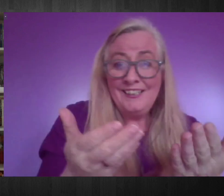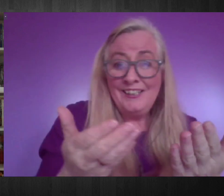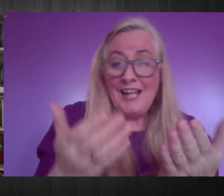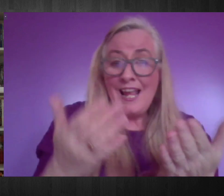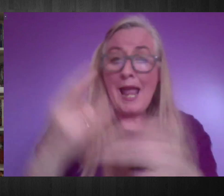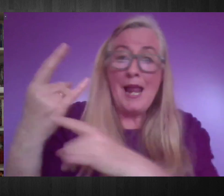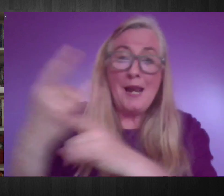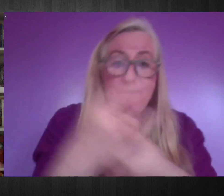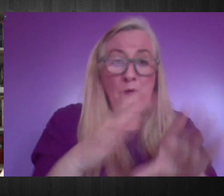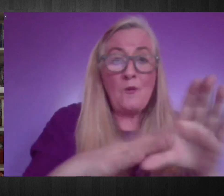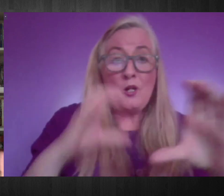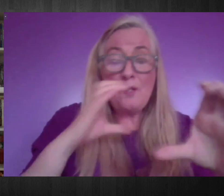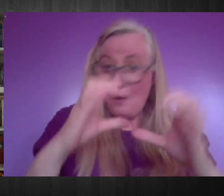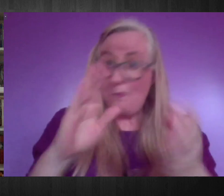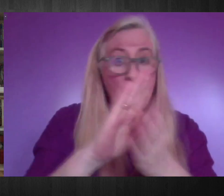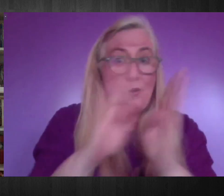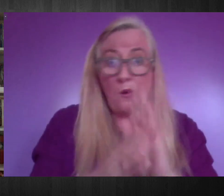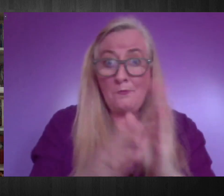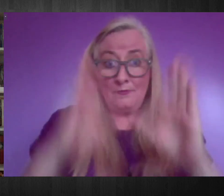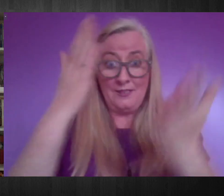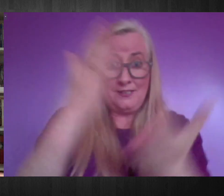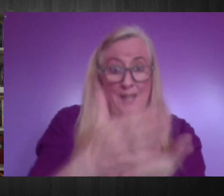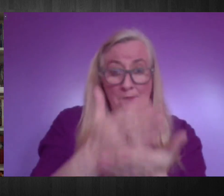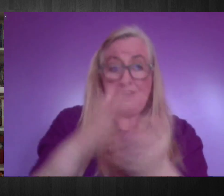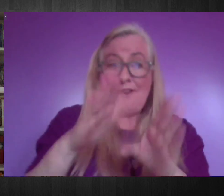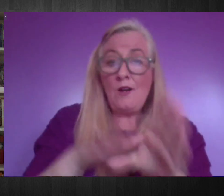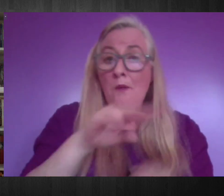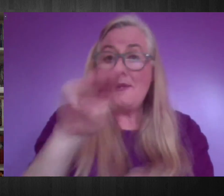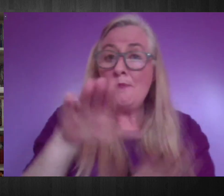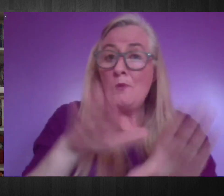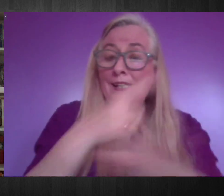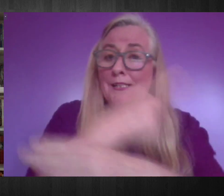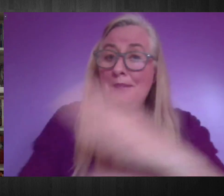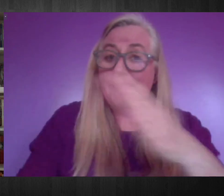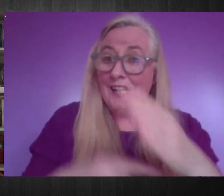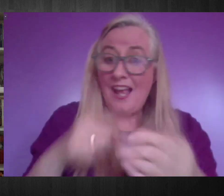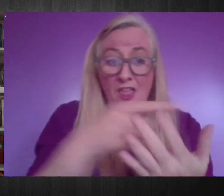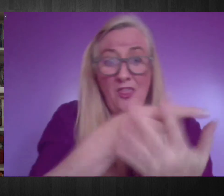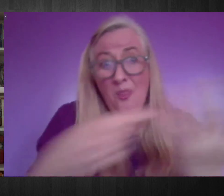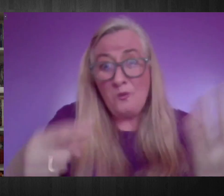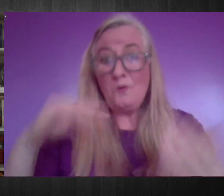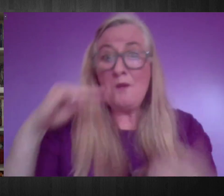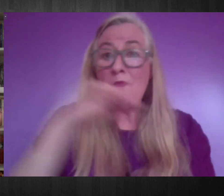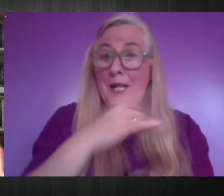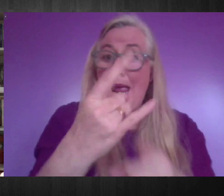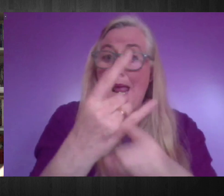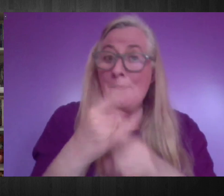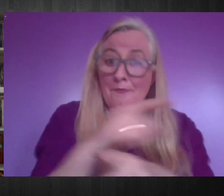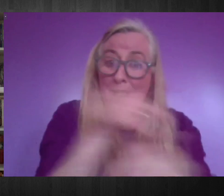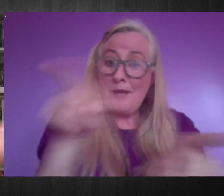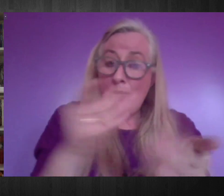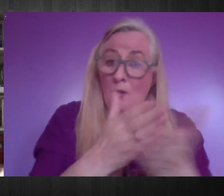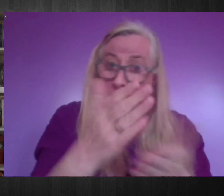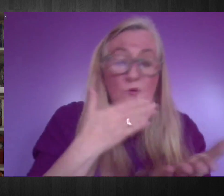interrupted for many persons with disabilities, and that is vital to keep them going. In this panorama,